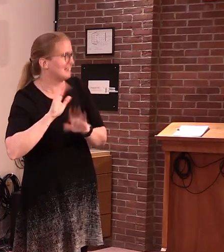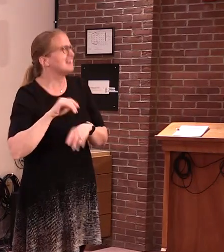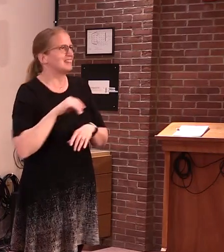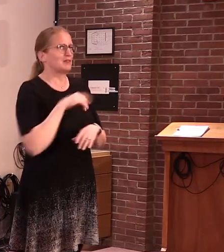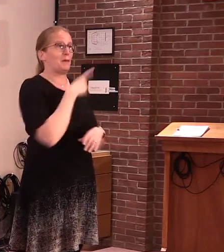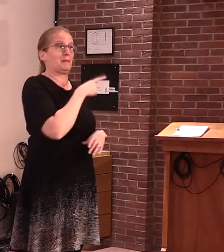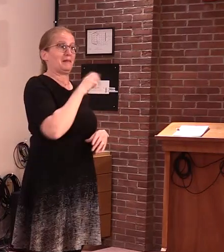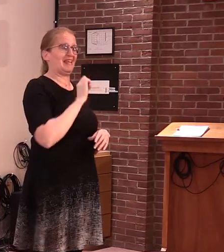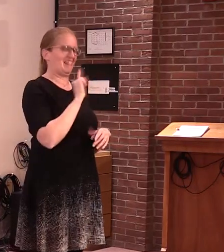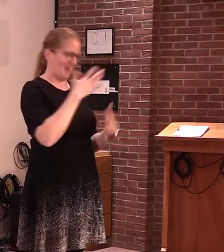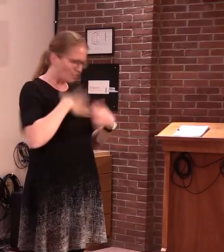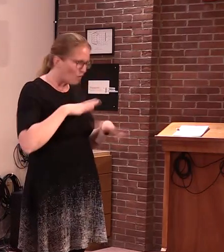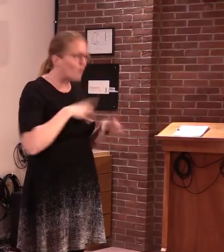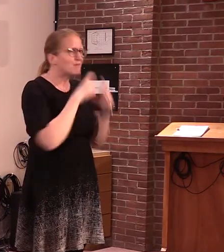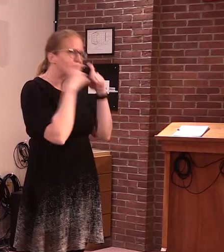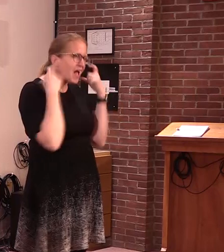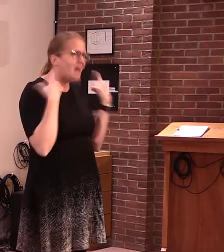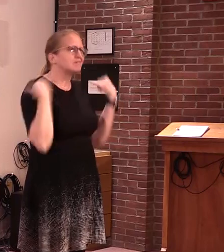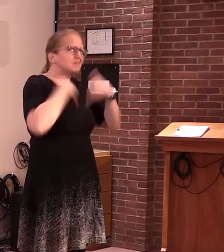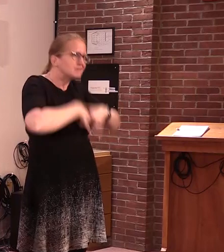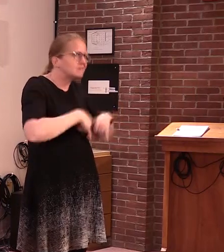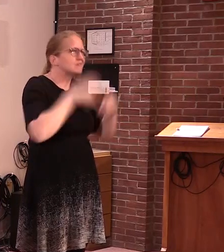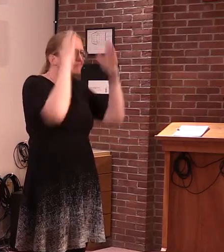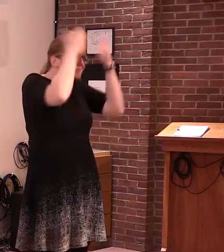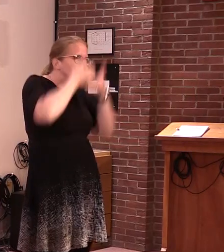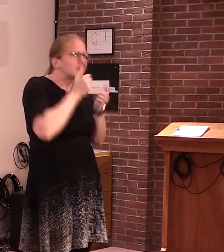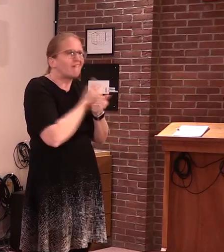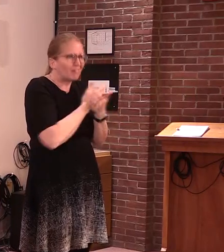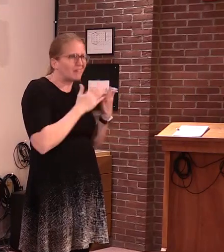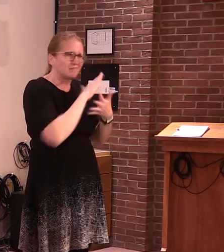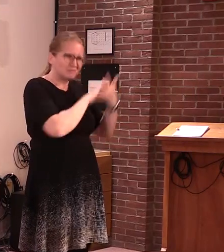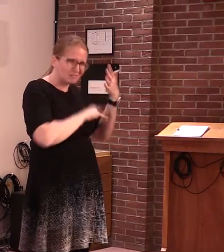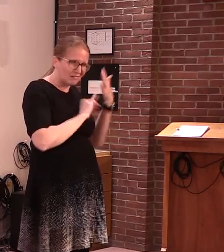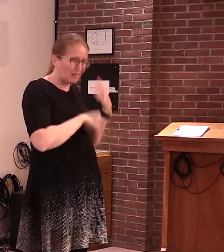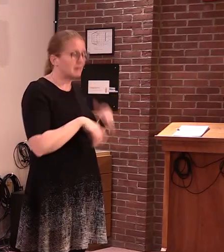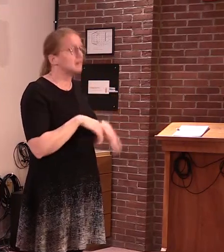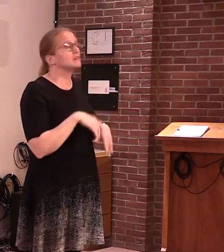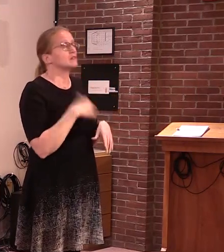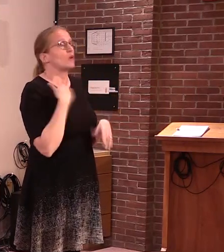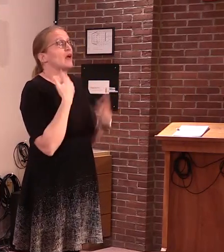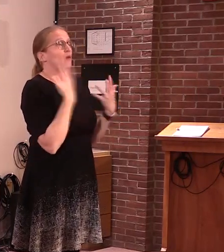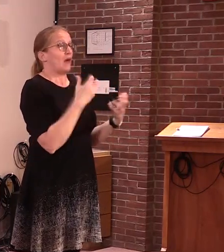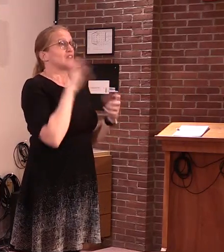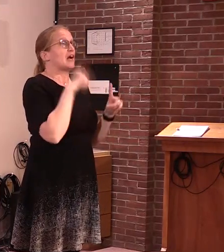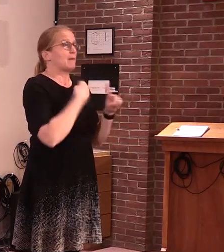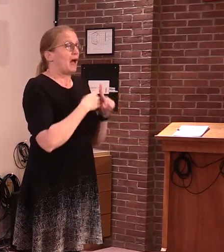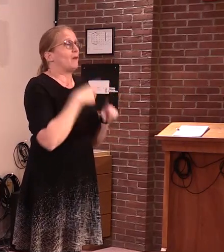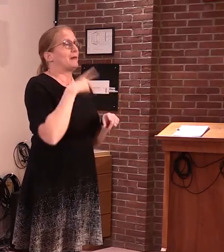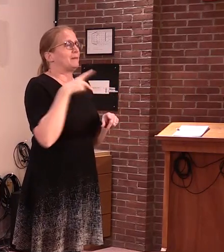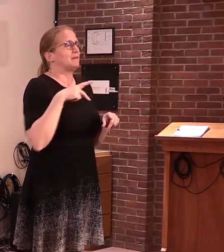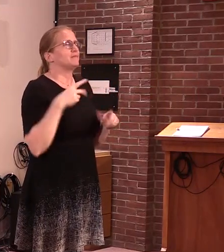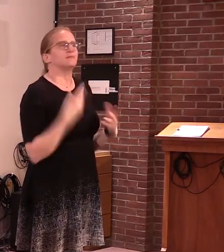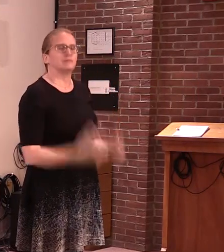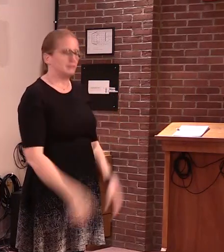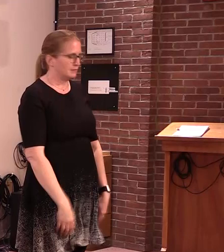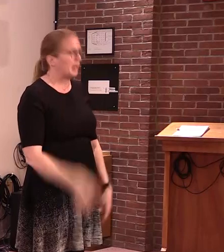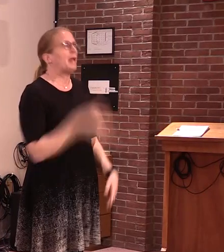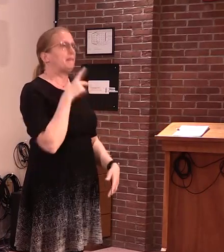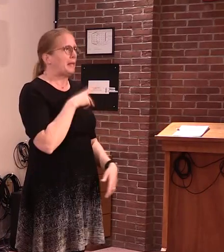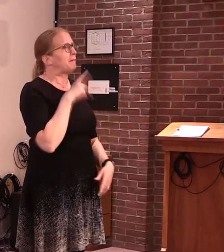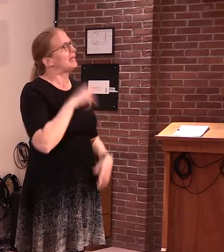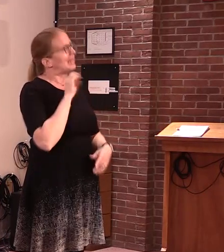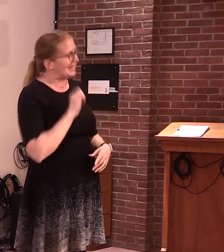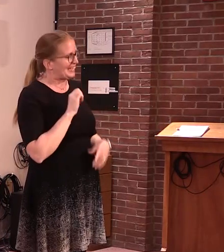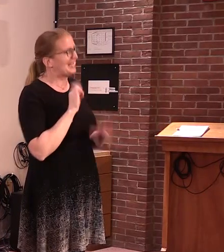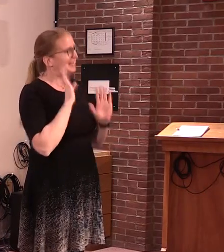Just so that everyone knows, I want to talk about PPE for those